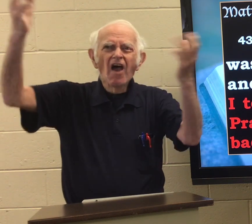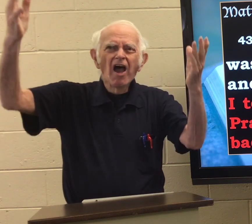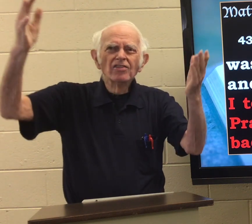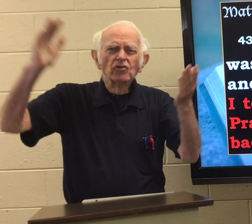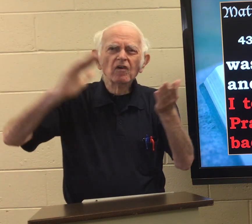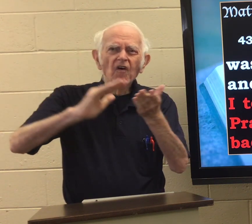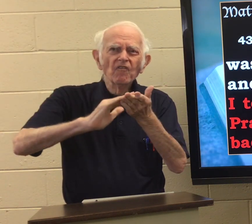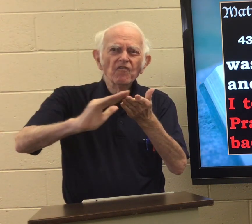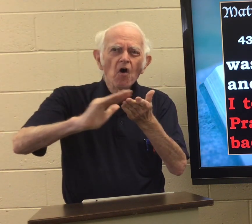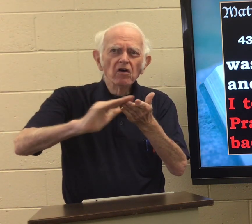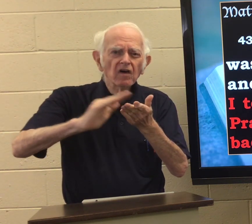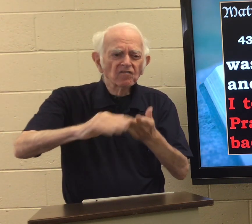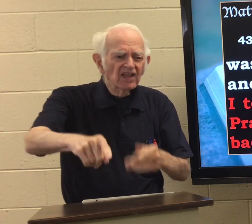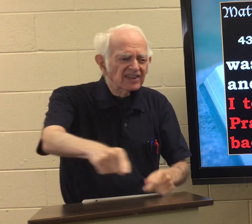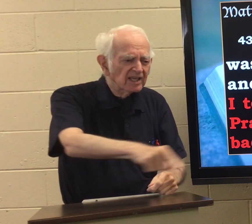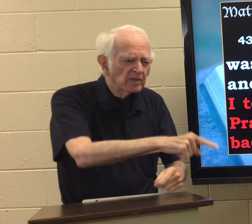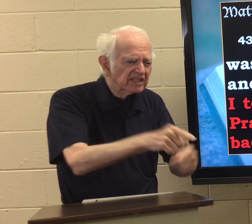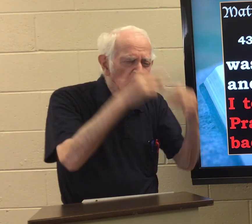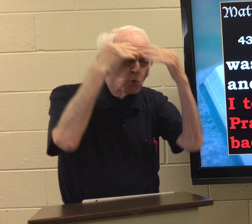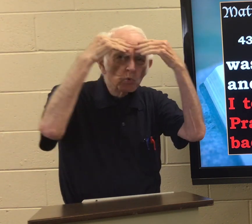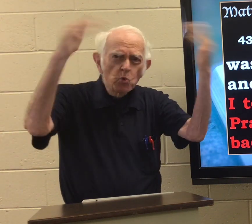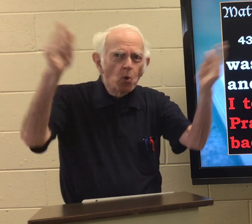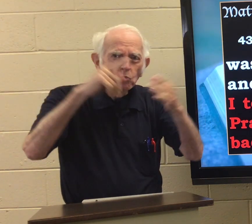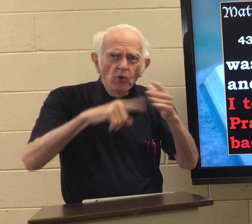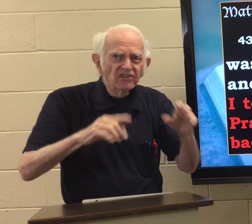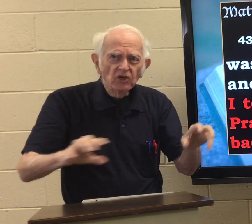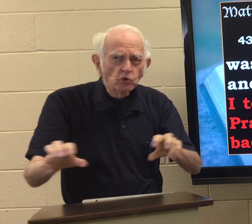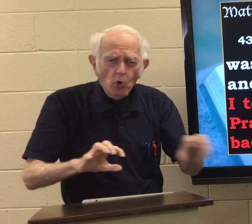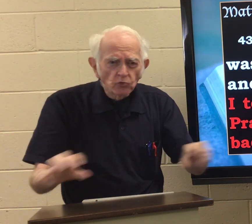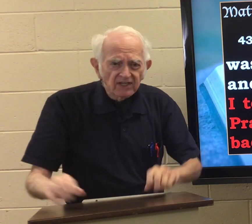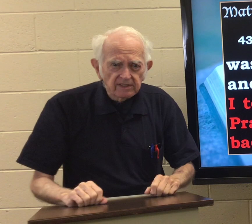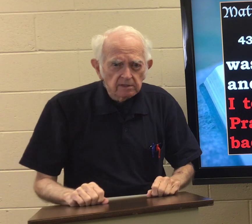Father, forgive them. They don't know what they're doing.